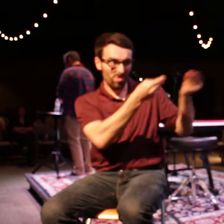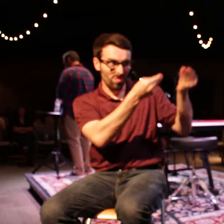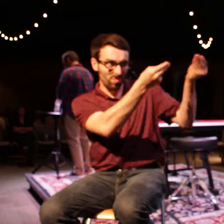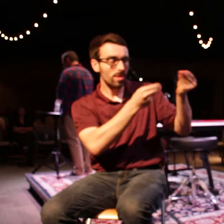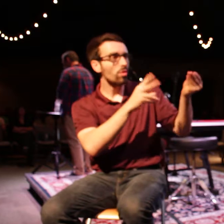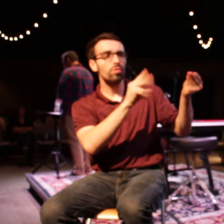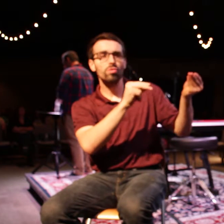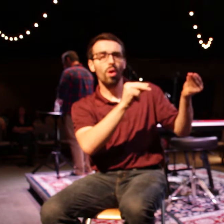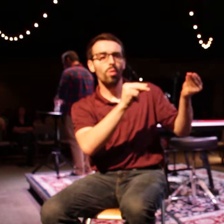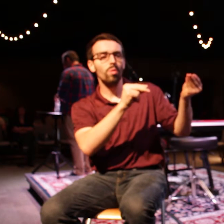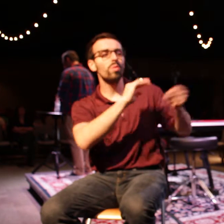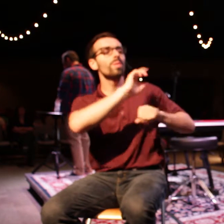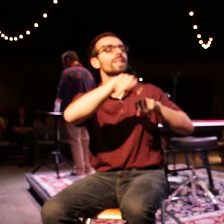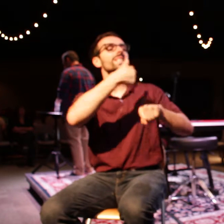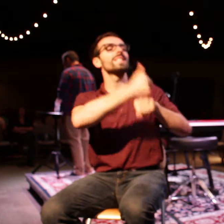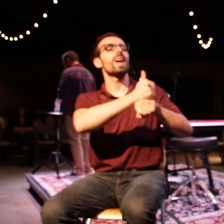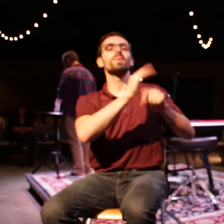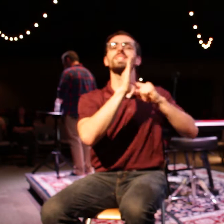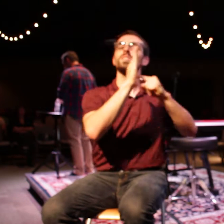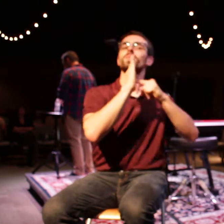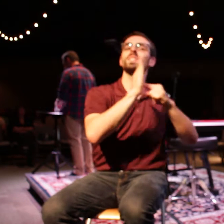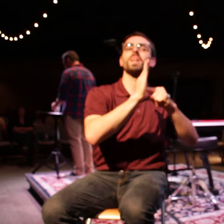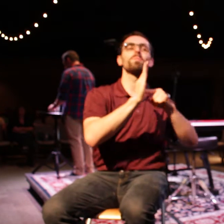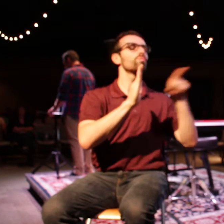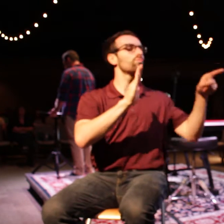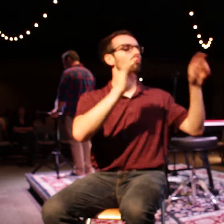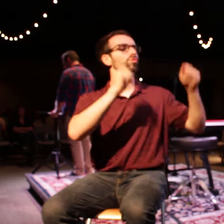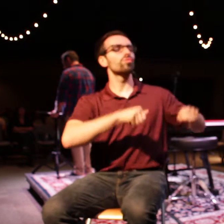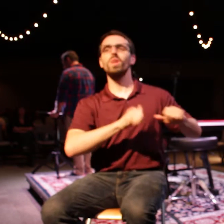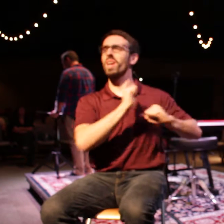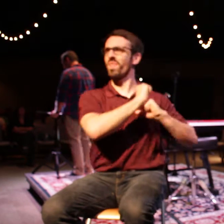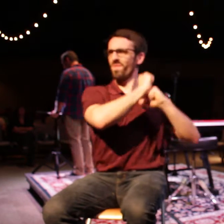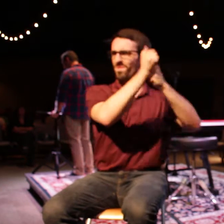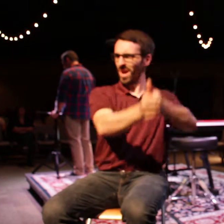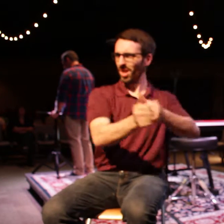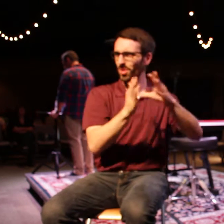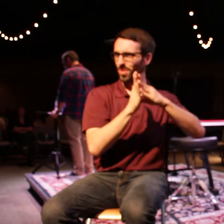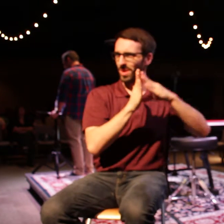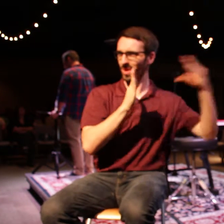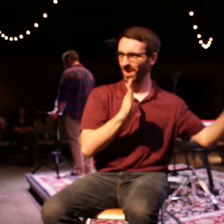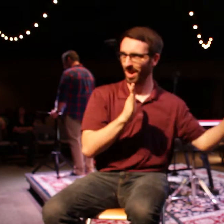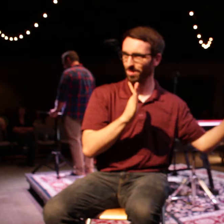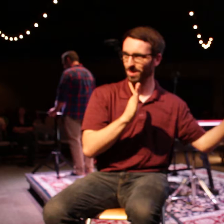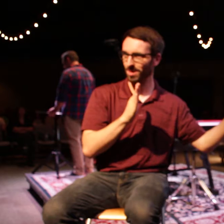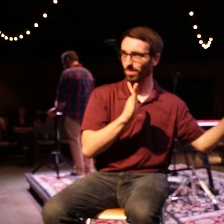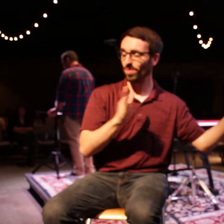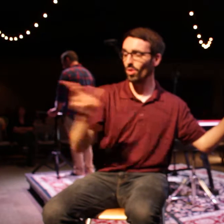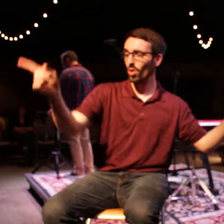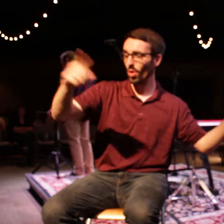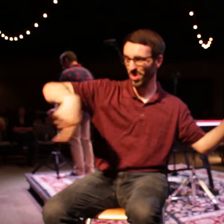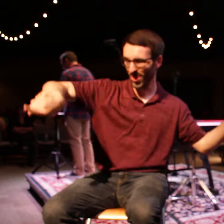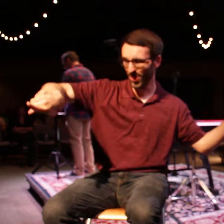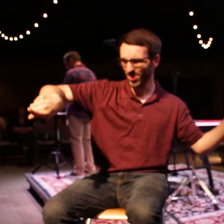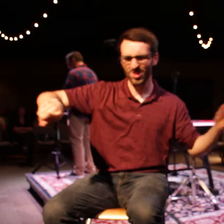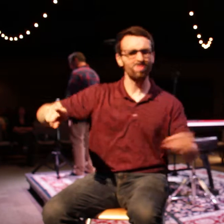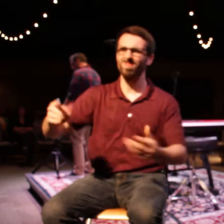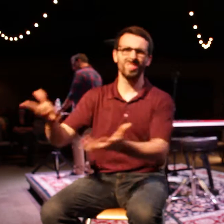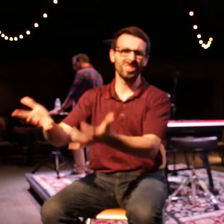Even while we were with you, we gave you this command. Those unwilling to work will not get to eat.